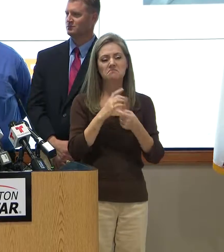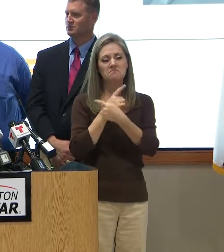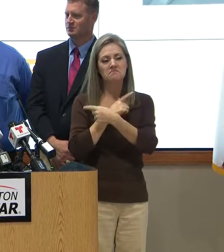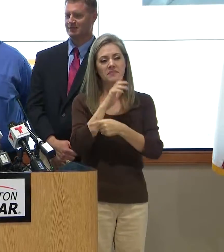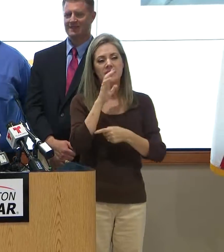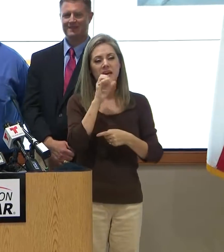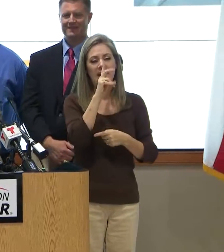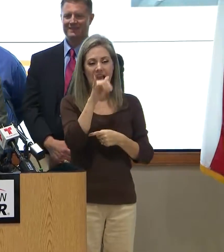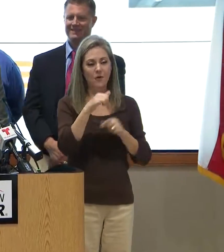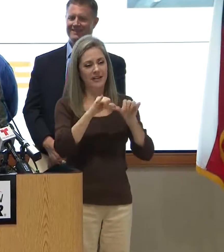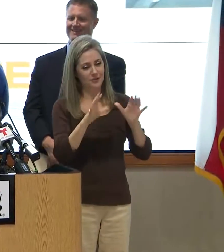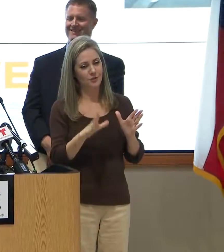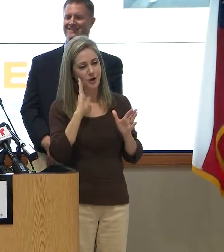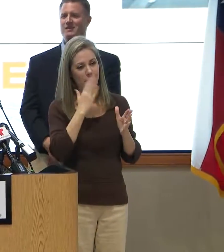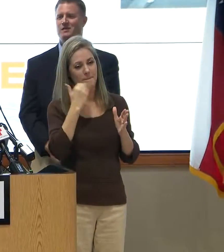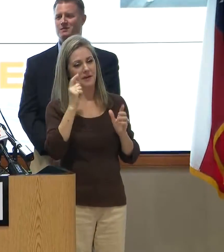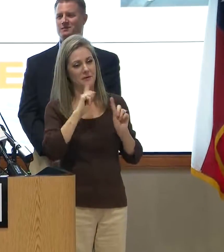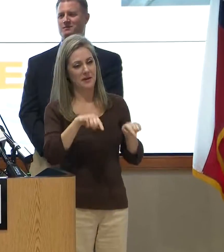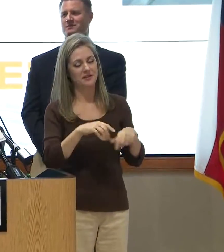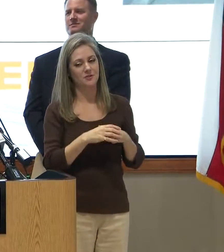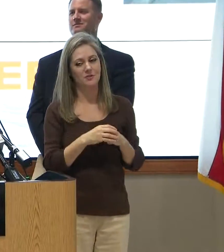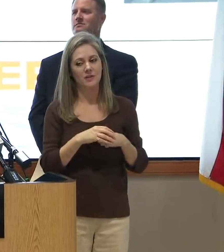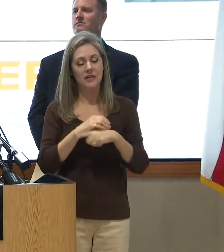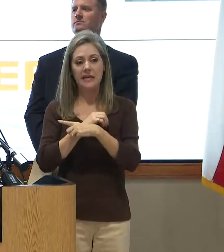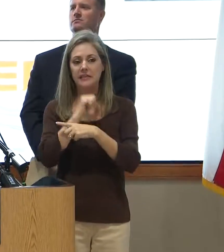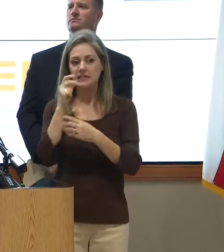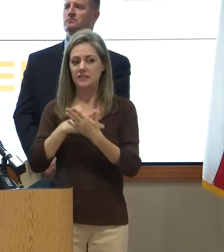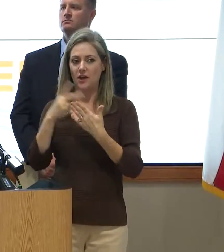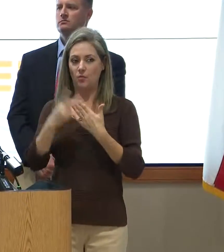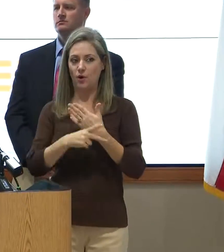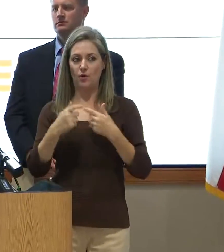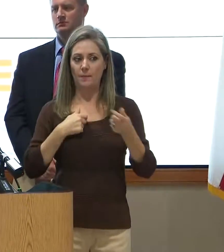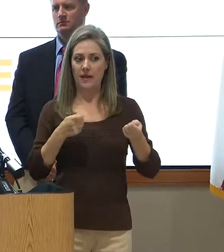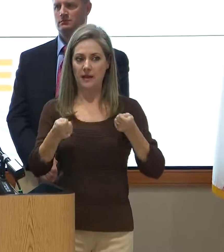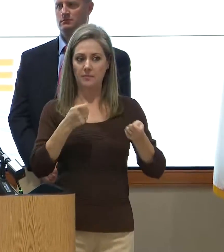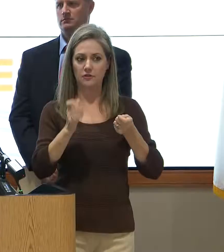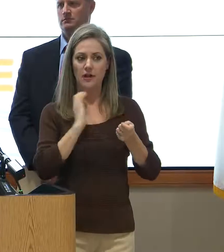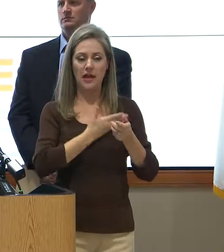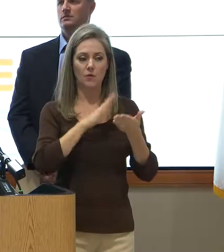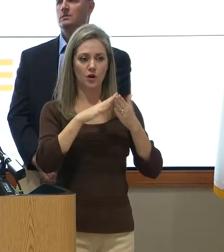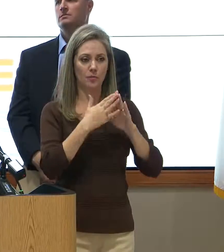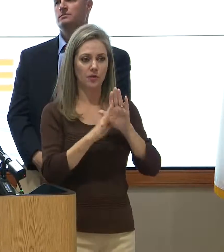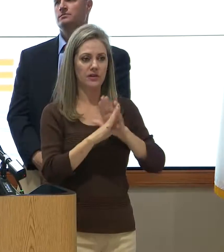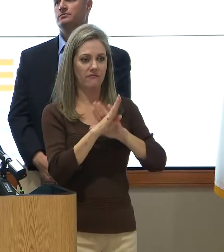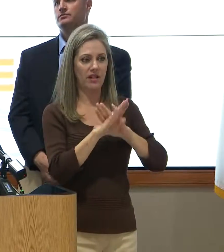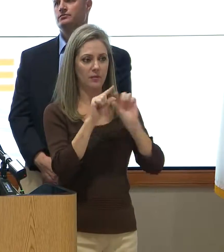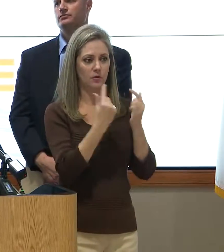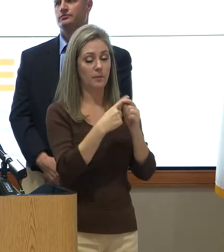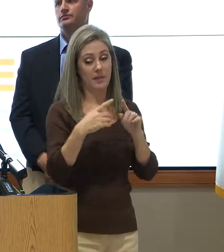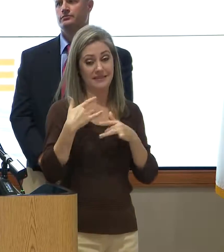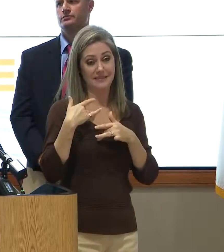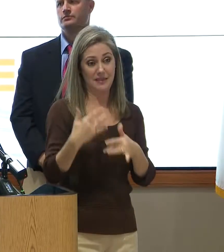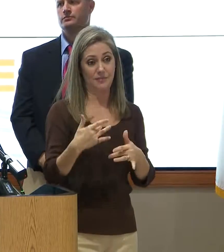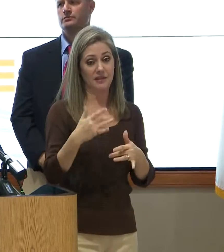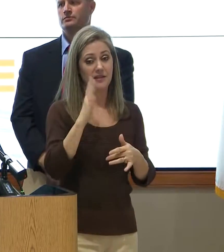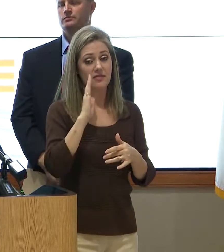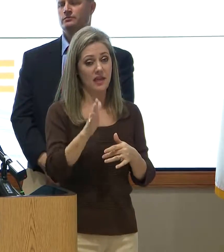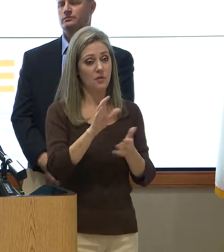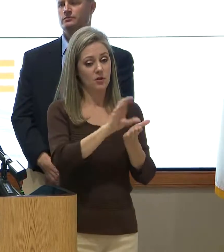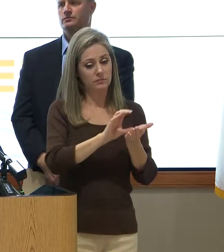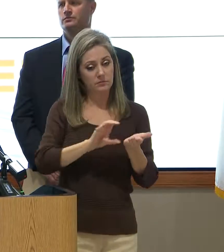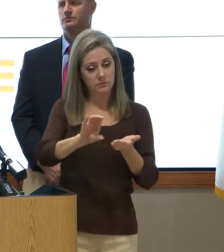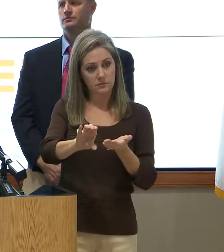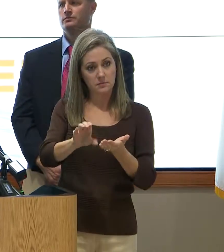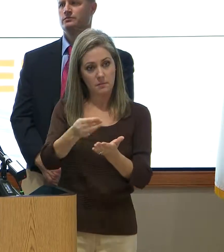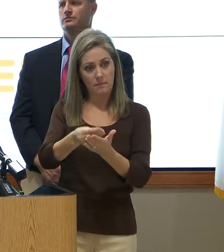County engineers, can I ask you? And this is not a program I administer. Our community development group does. But typically, they'll set aside an amount of